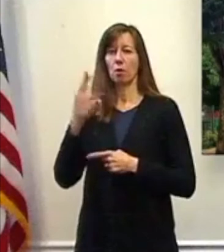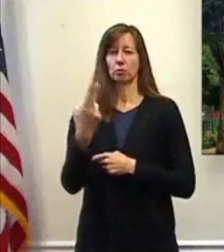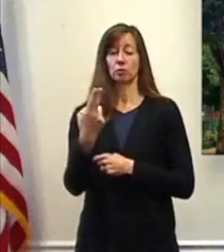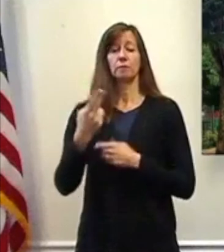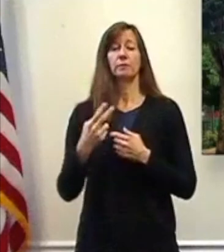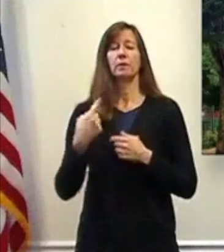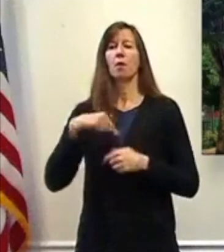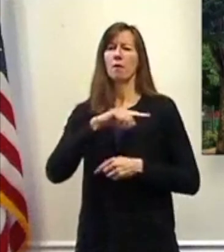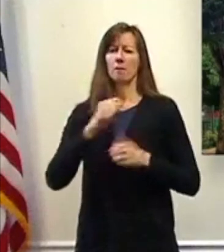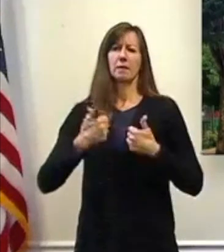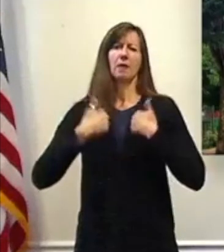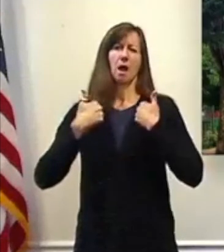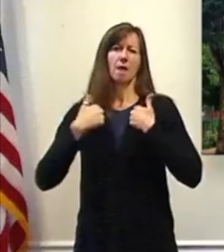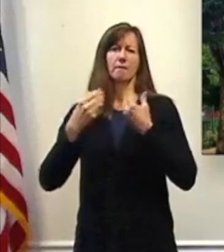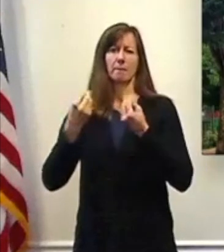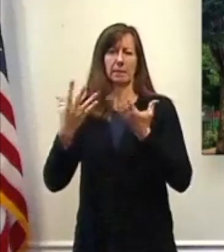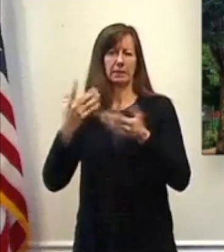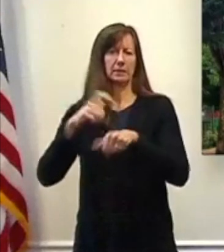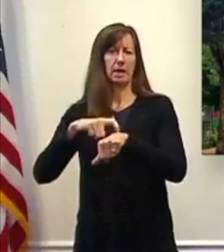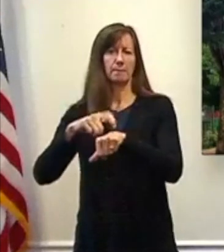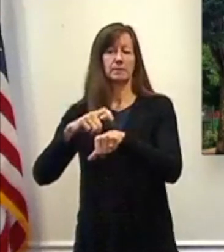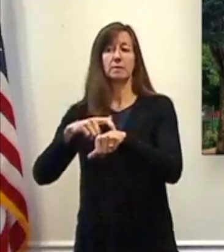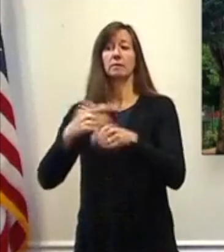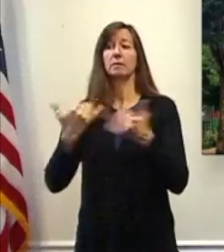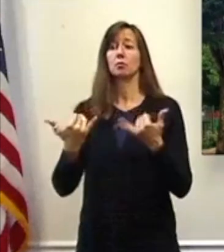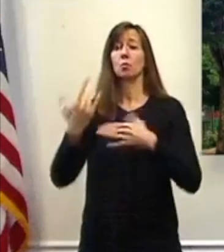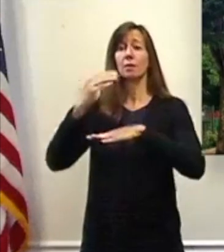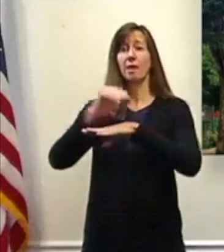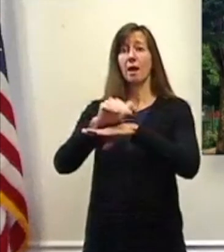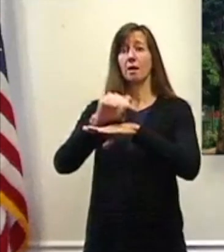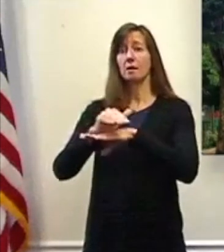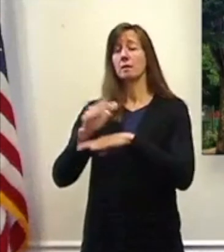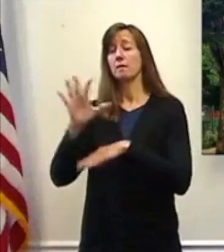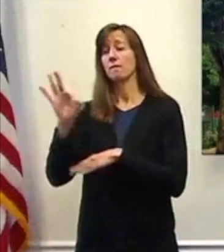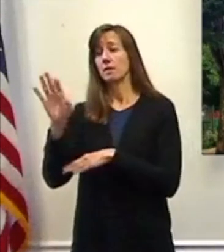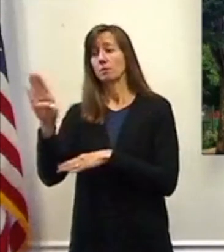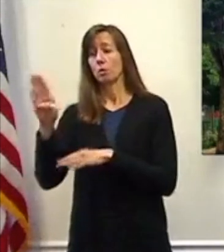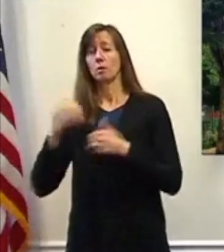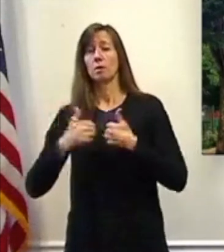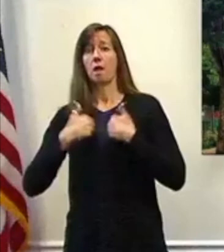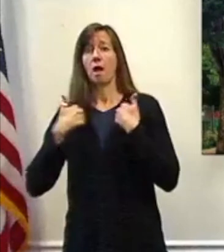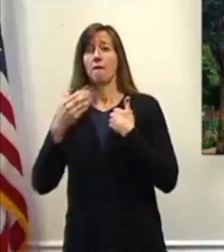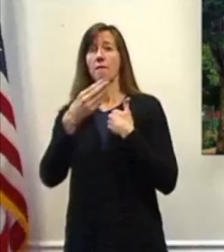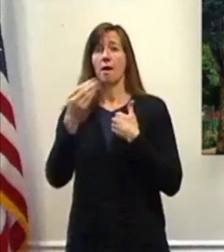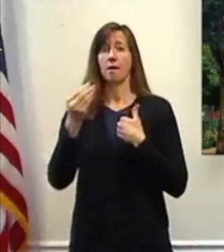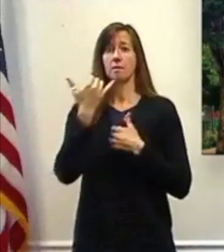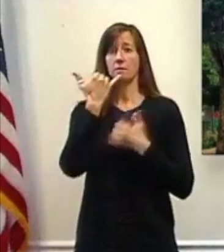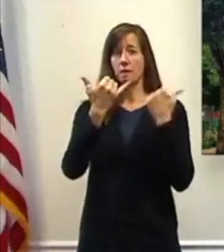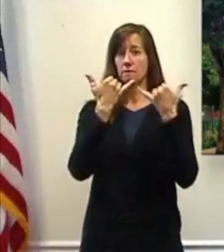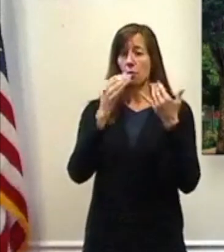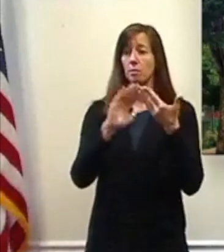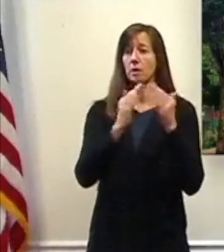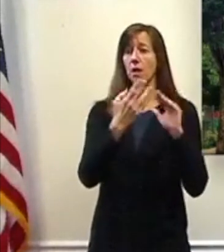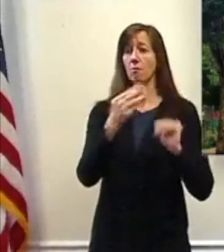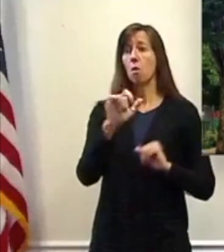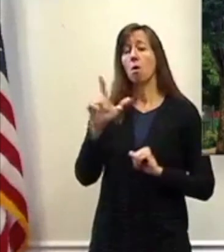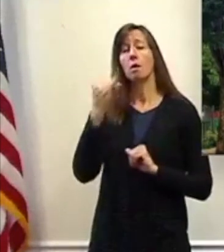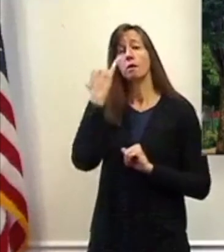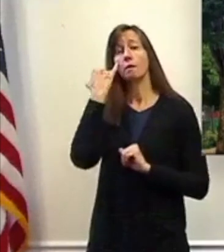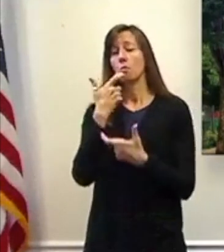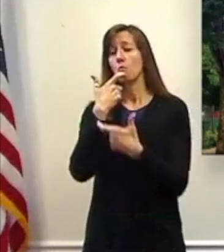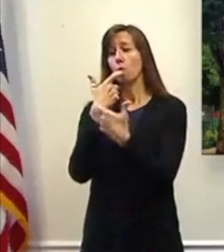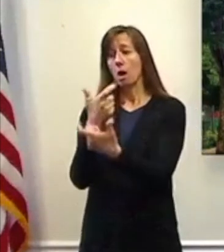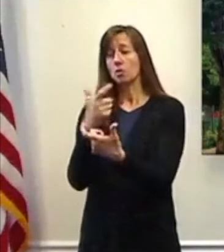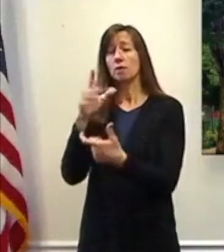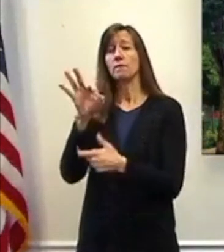occasions. Tonight is both a Facebook live and telephone town hall. So if you're watching on Facebook and you have a question, please write it